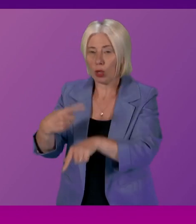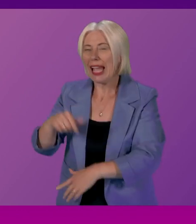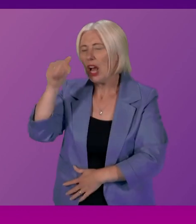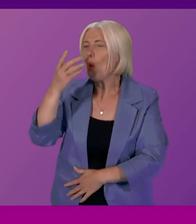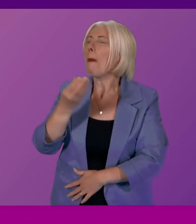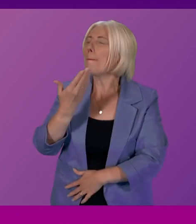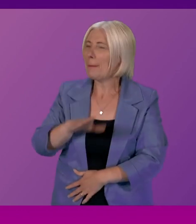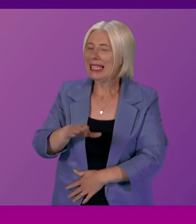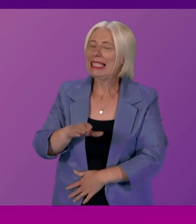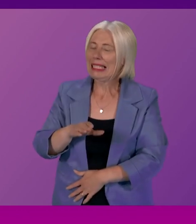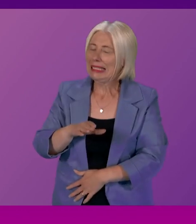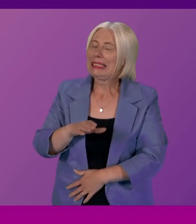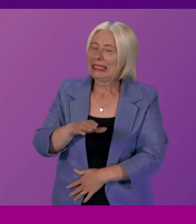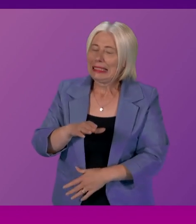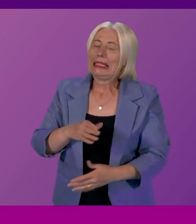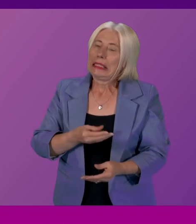considerable